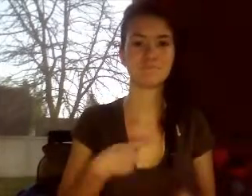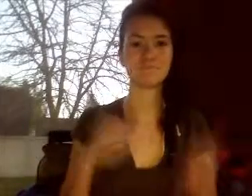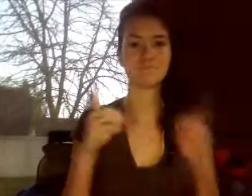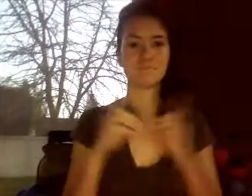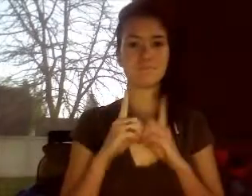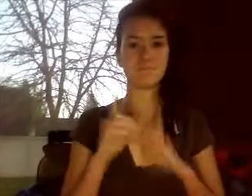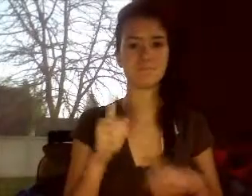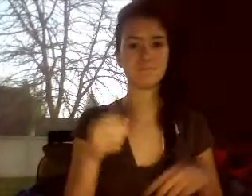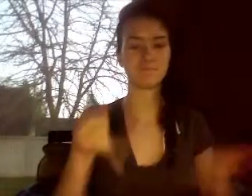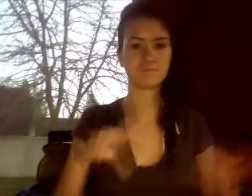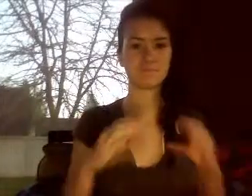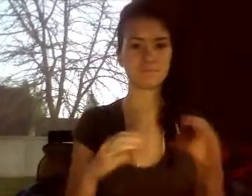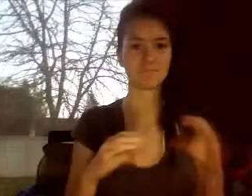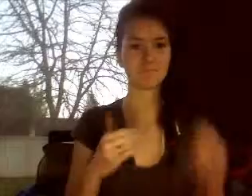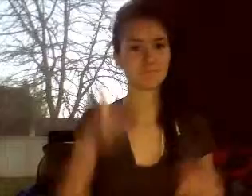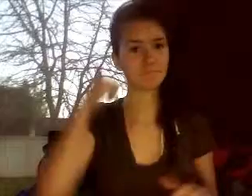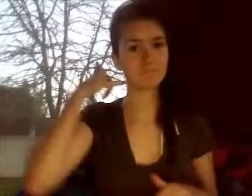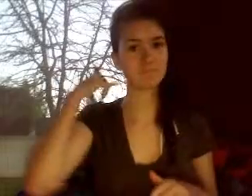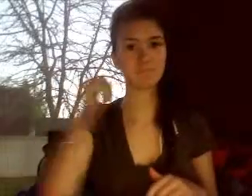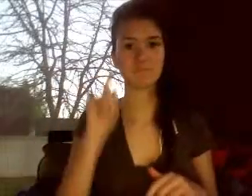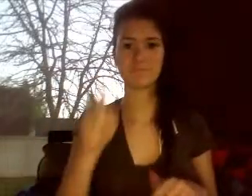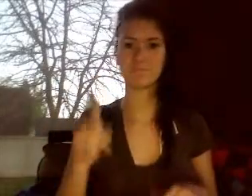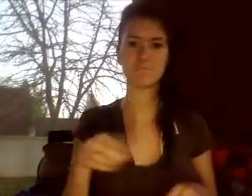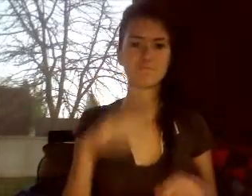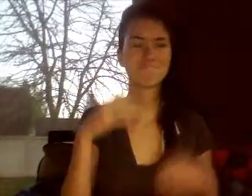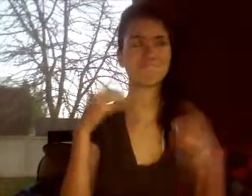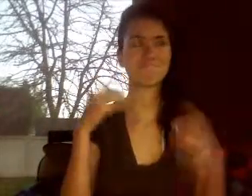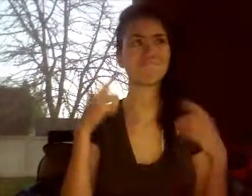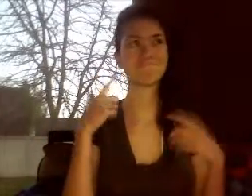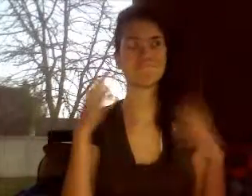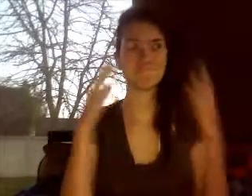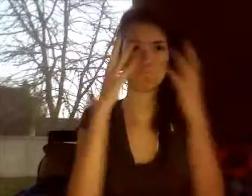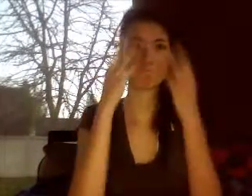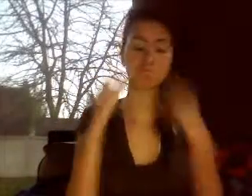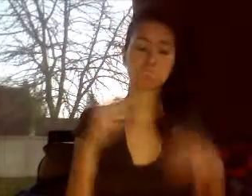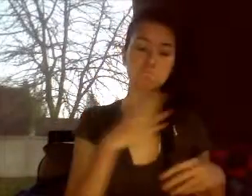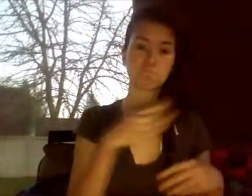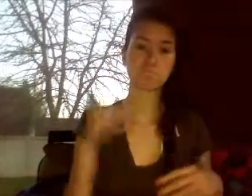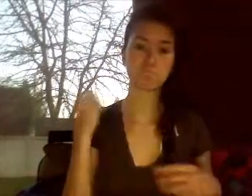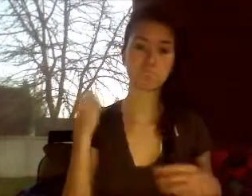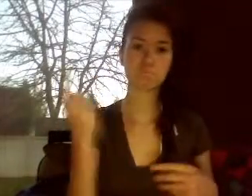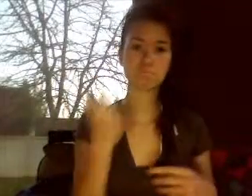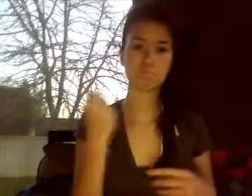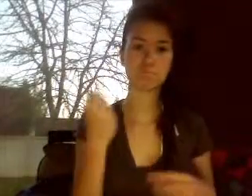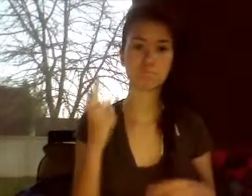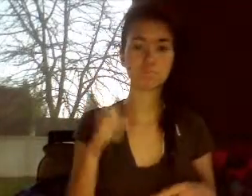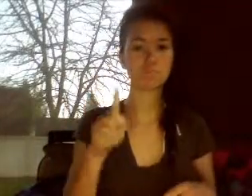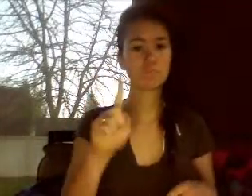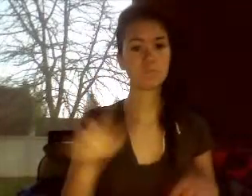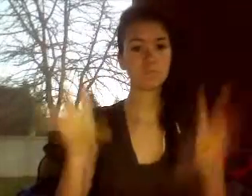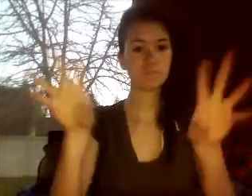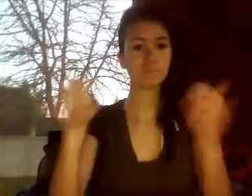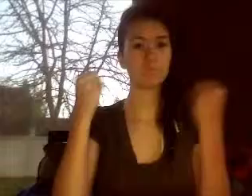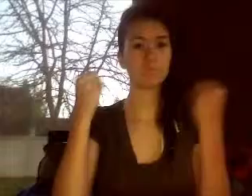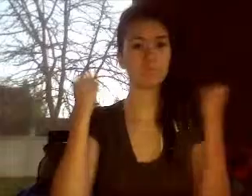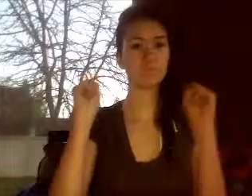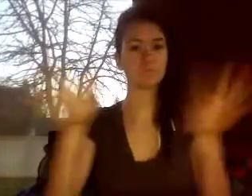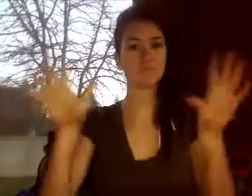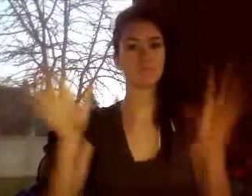I met you once over the phone. You sounded sad and you seemed alone. You left me, but I never left